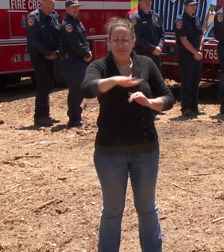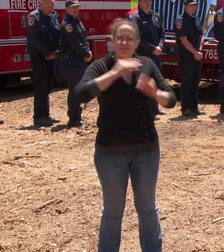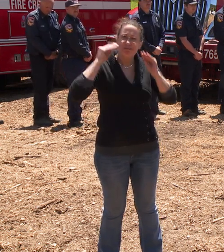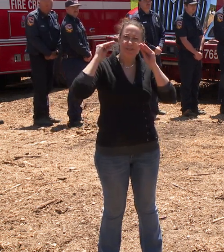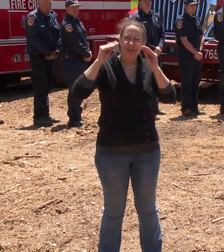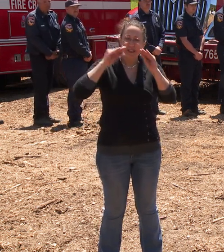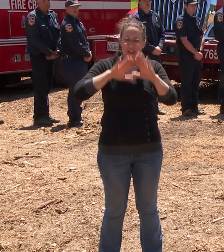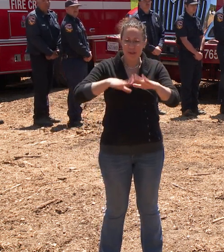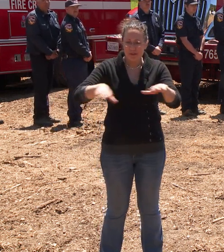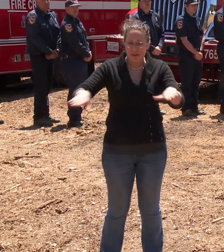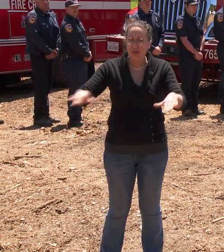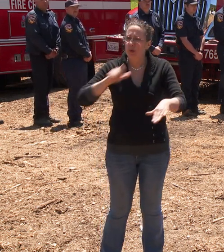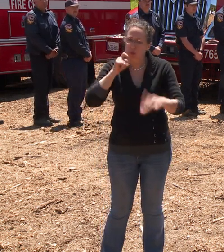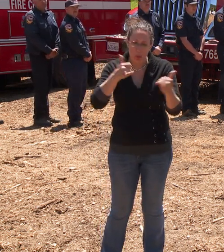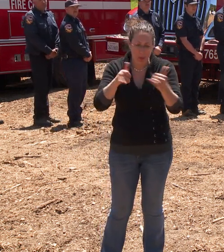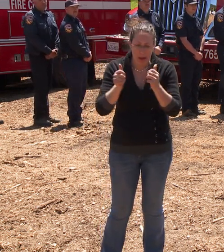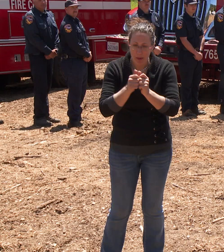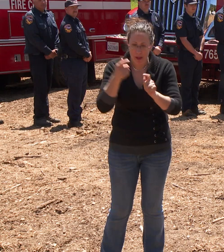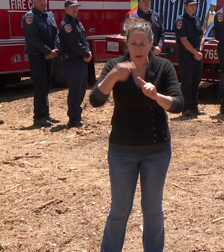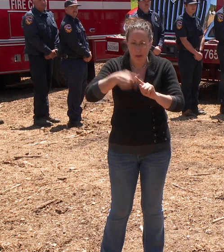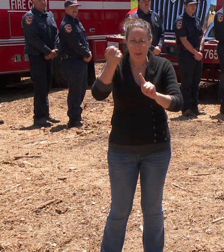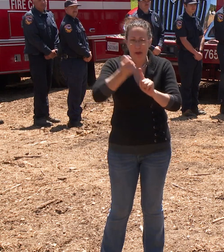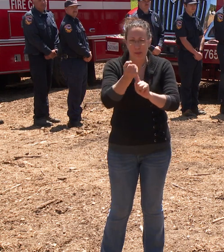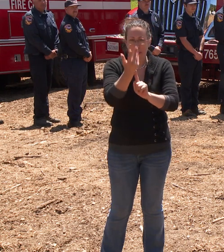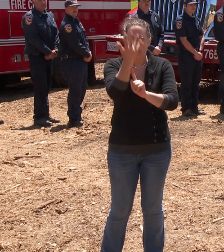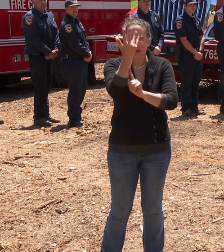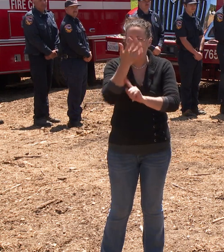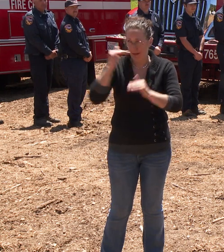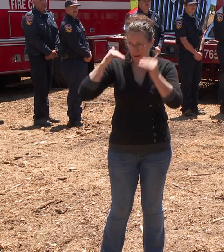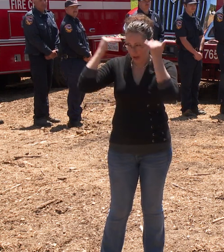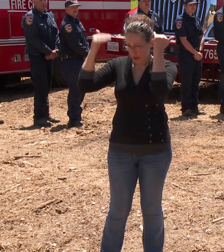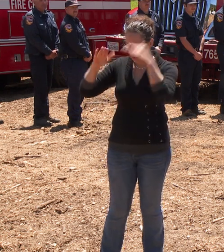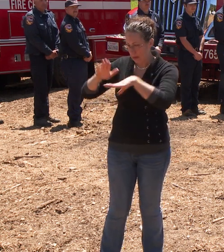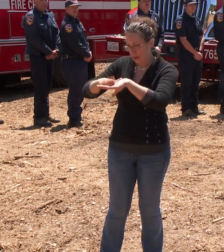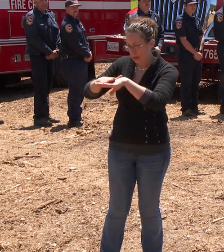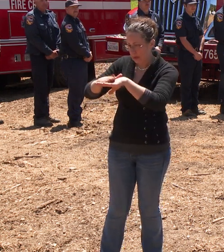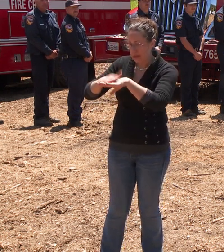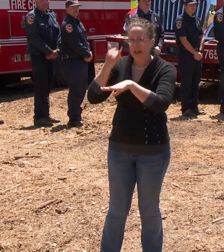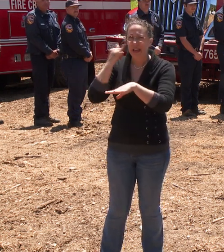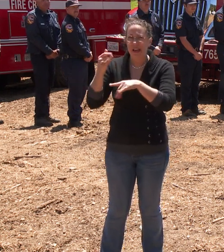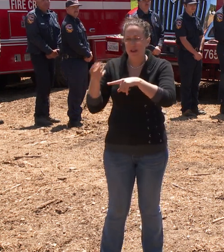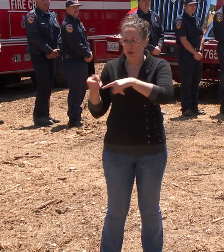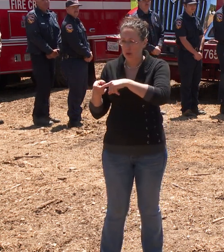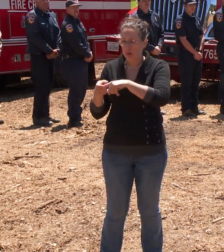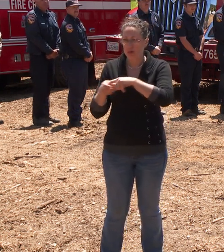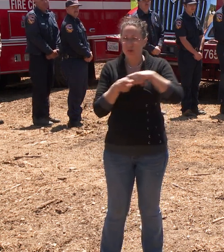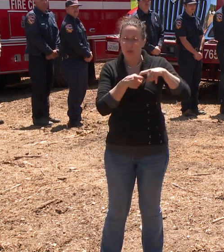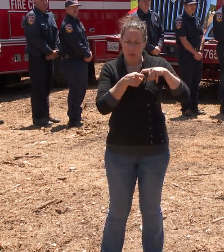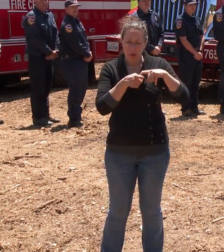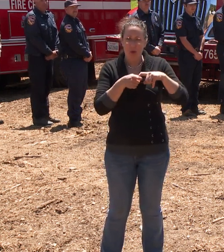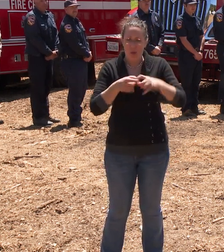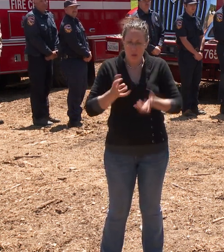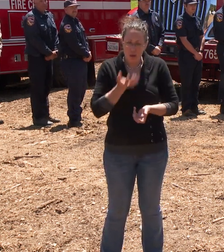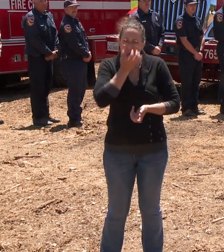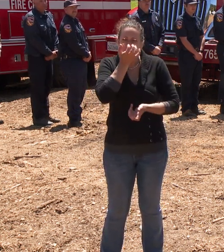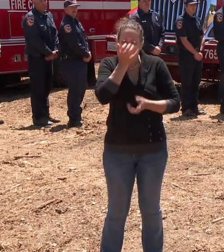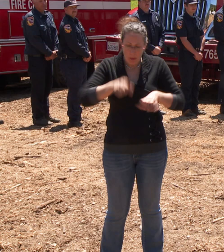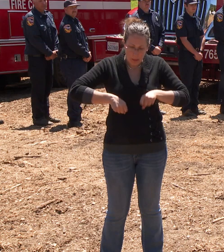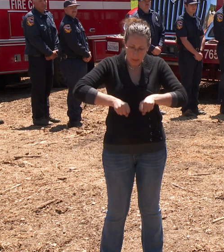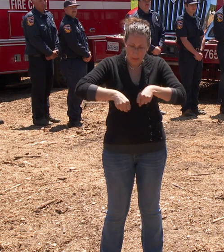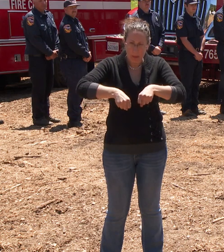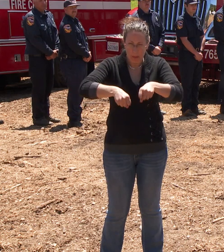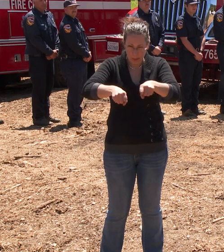not to play with matches and adults to use caution when towing or mowing. Smokey's message is just as relevant